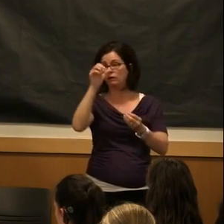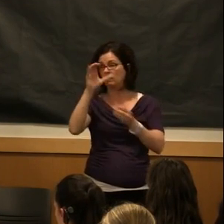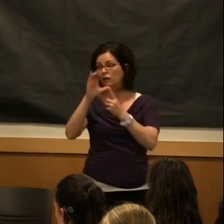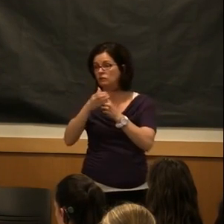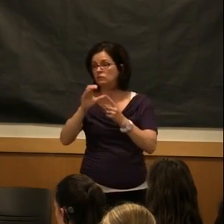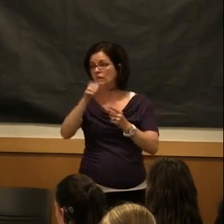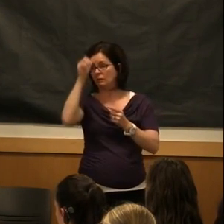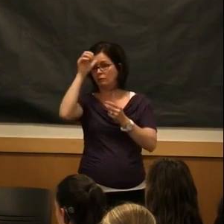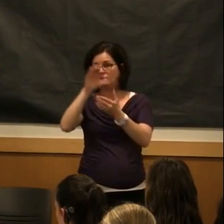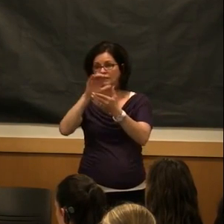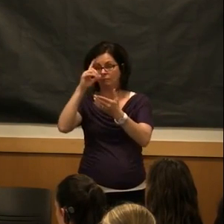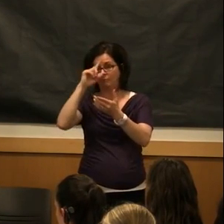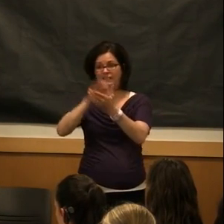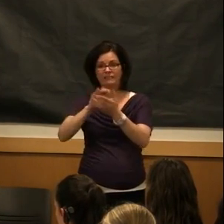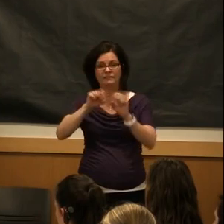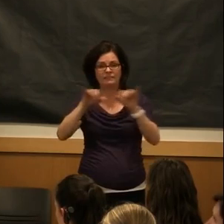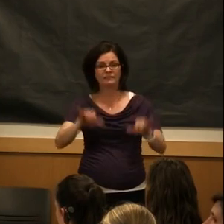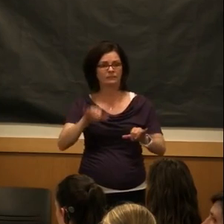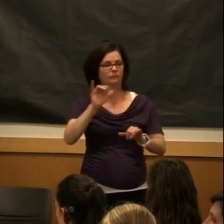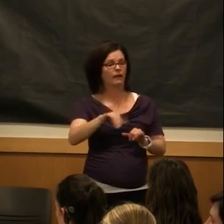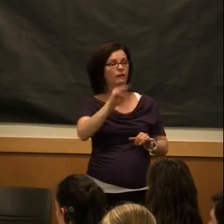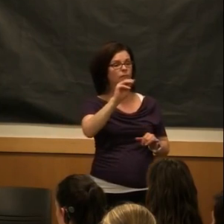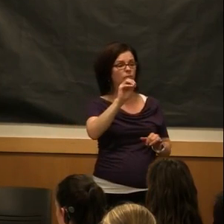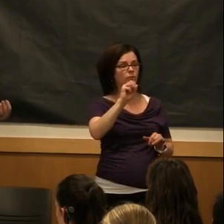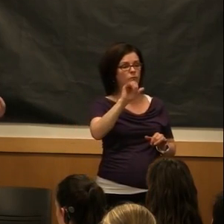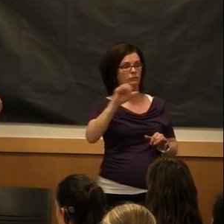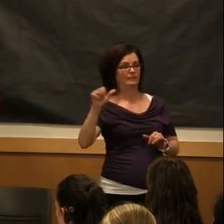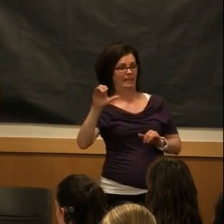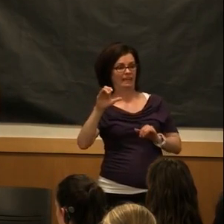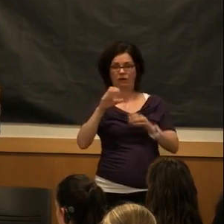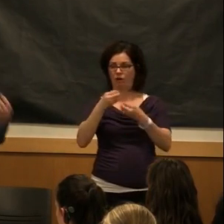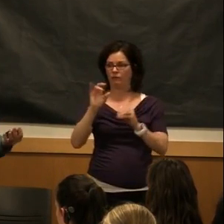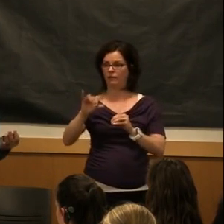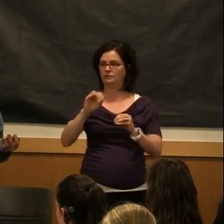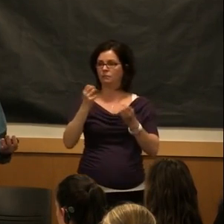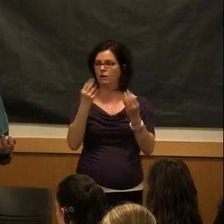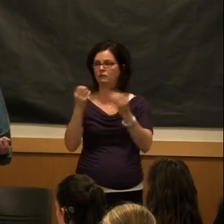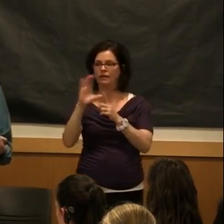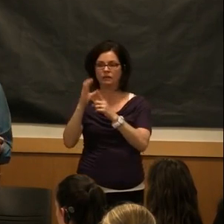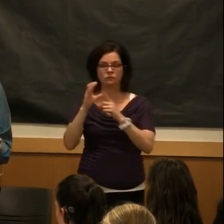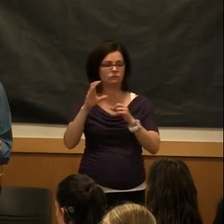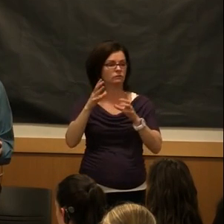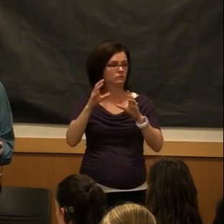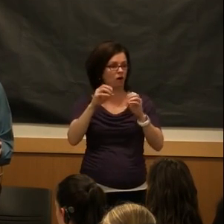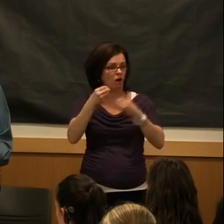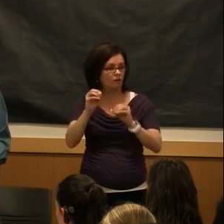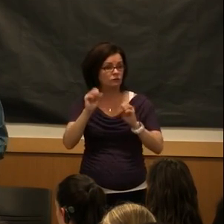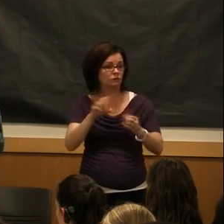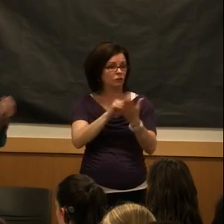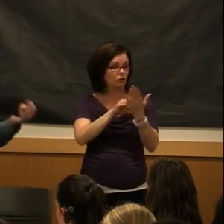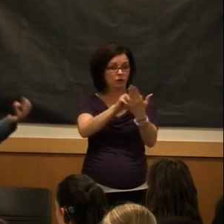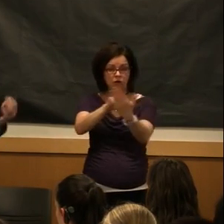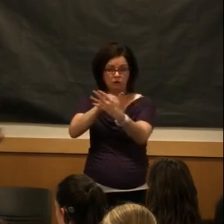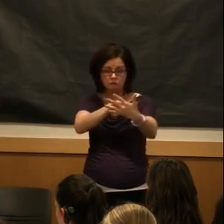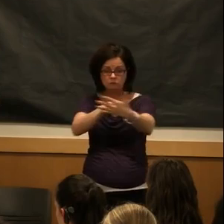office. It's a multicultural office on campus where you can learn about other people. People can learn about you. You have a safe environment